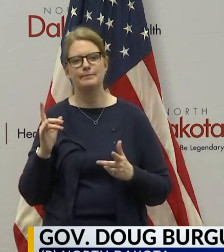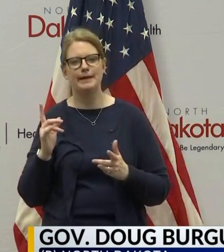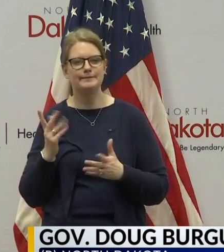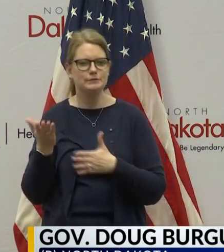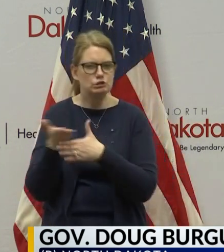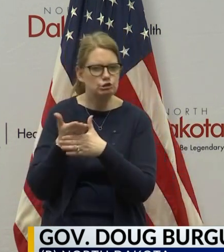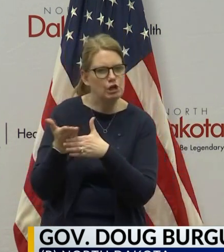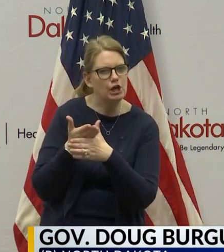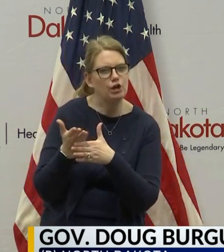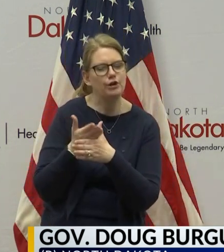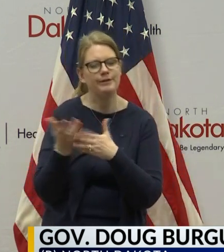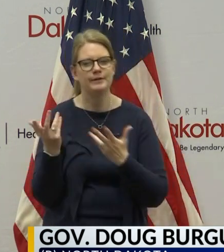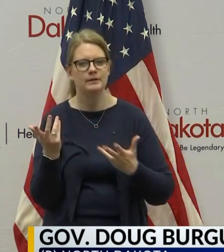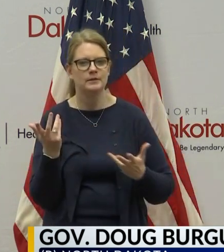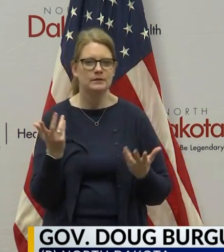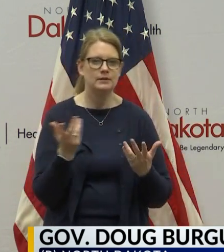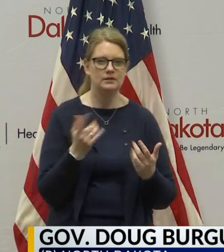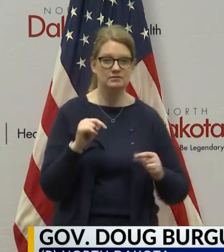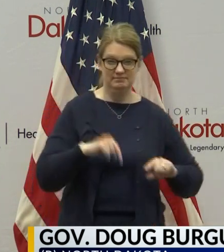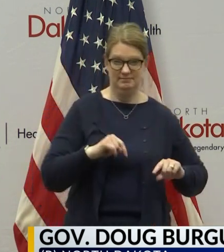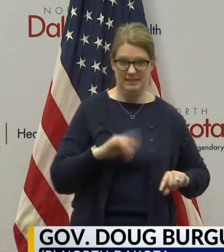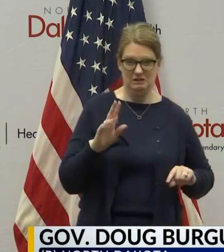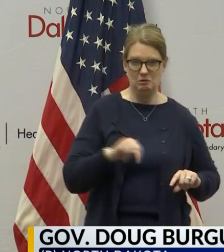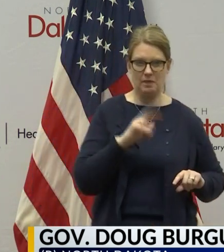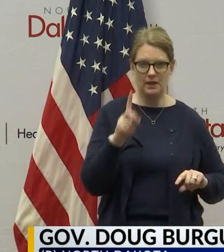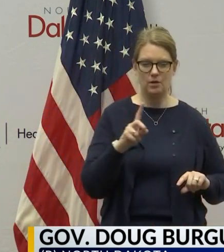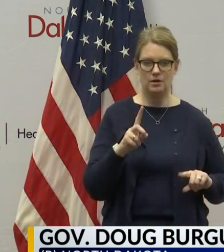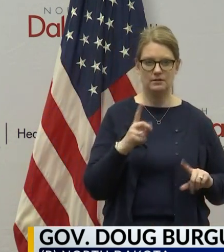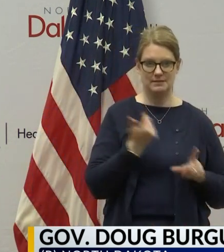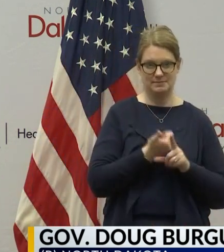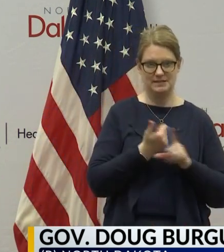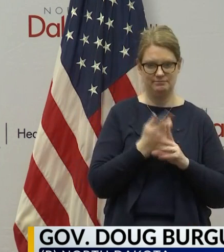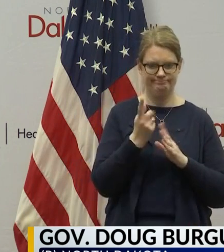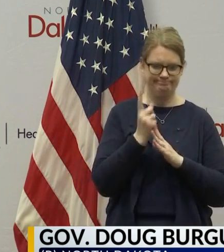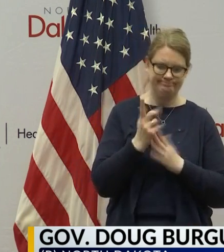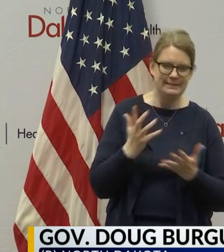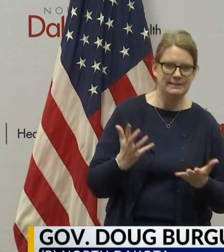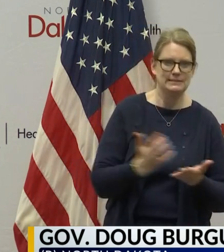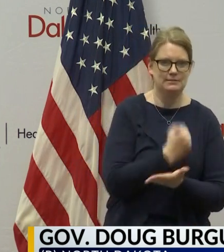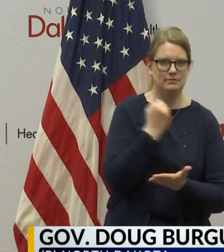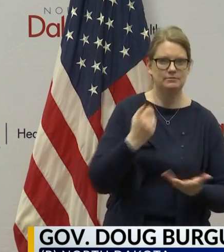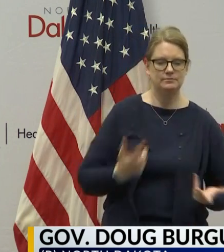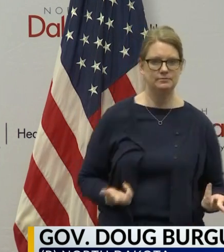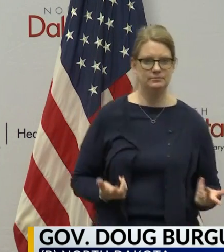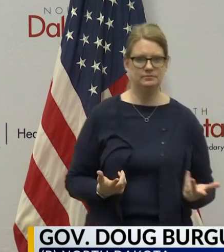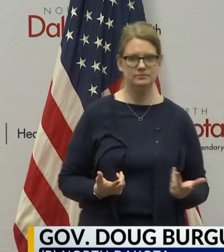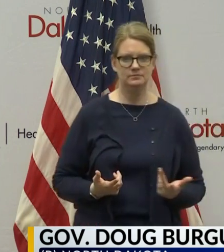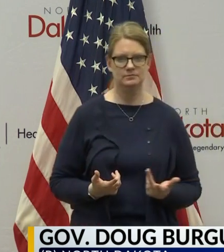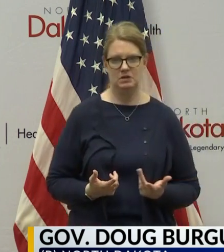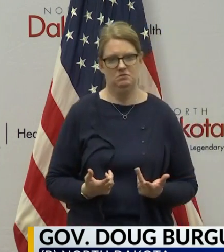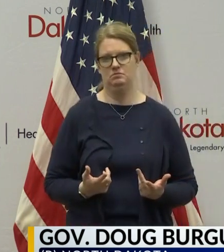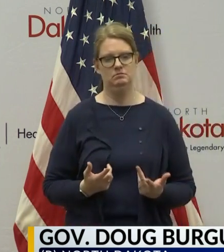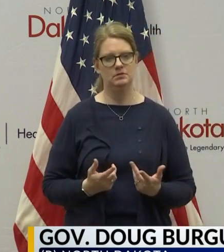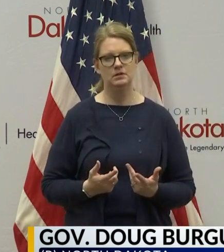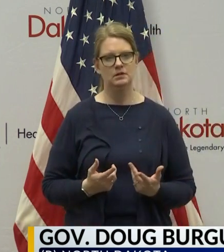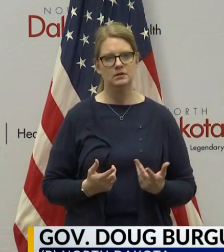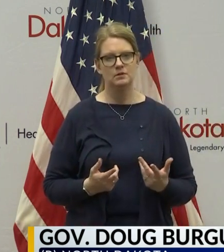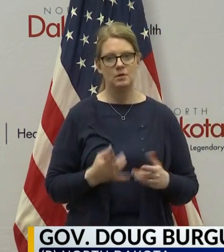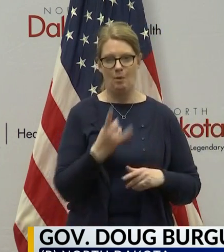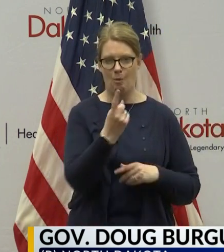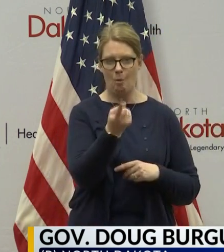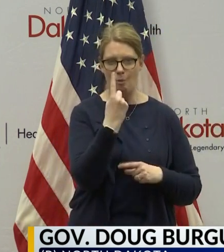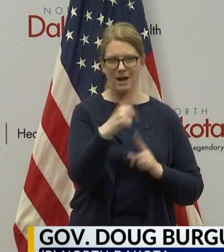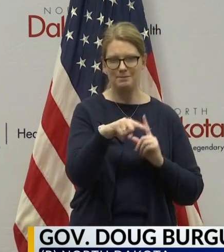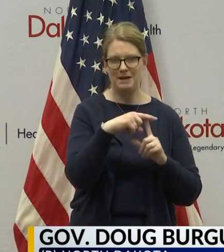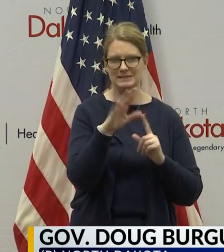that North Dakota was one of the ones that moved early. I mean, I don't know, find another state that closed their schools after they had